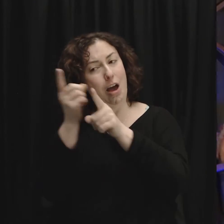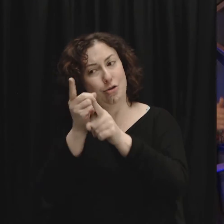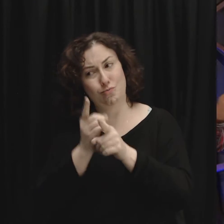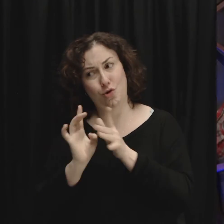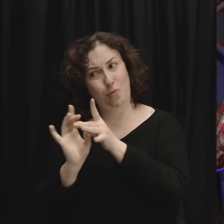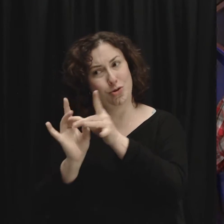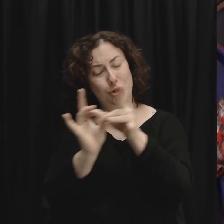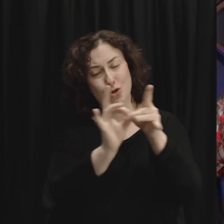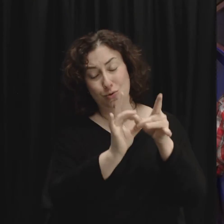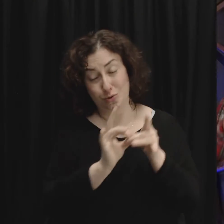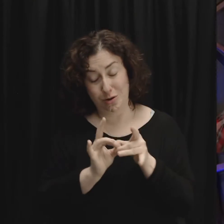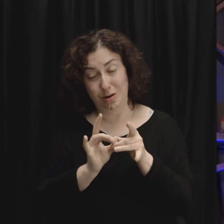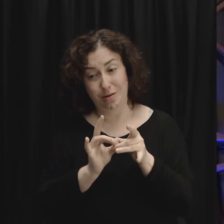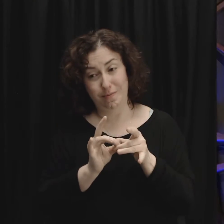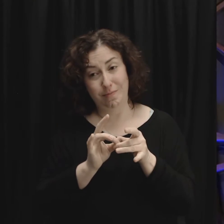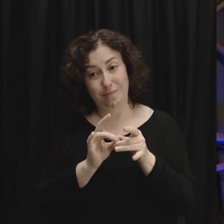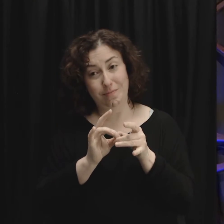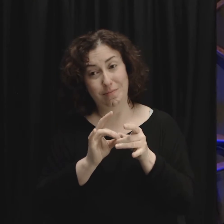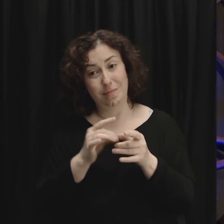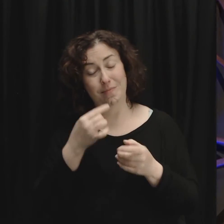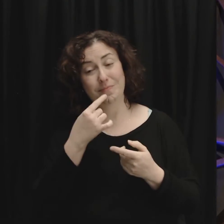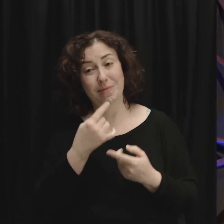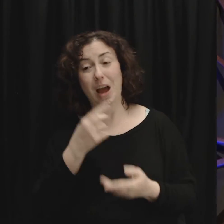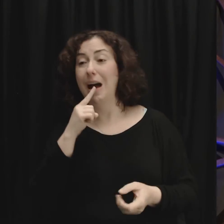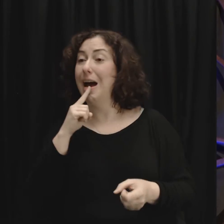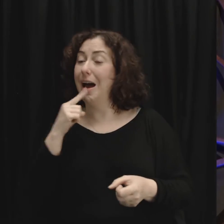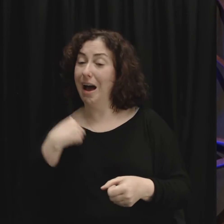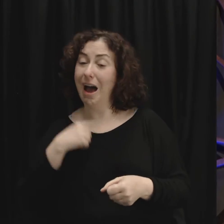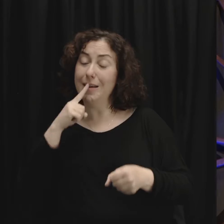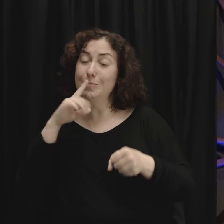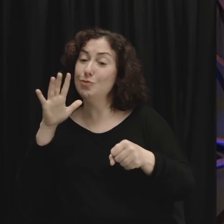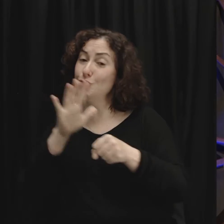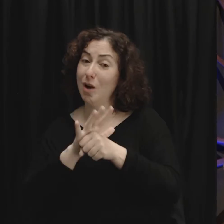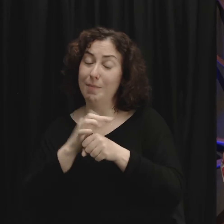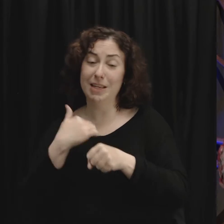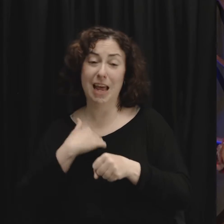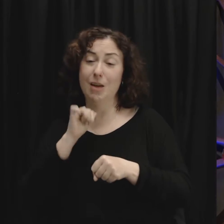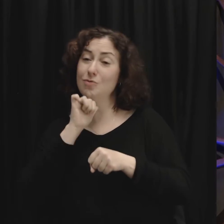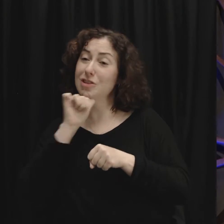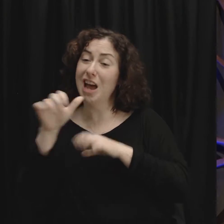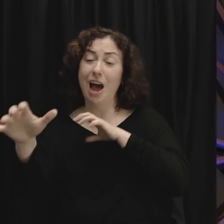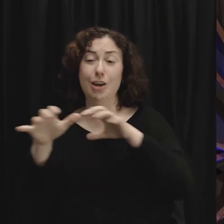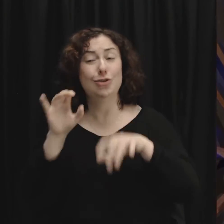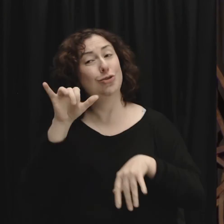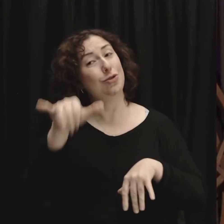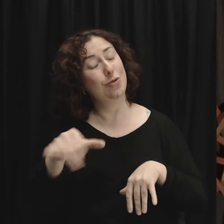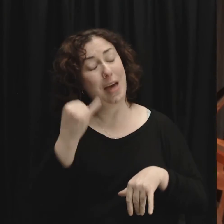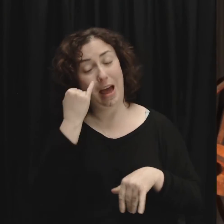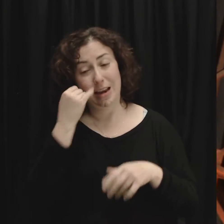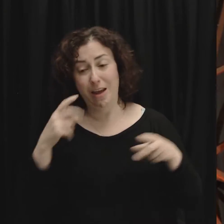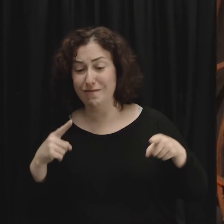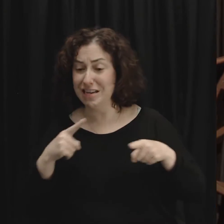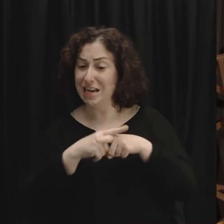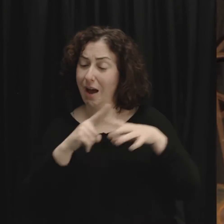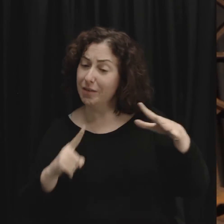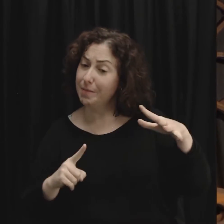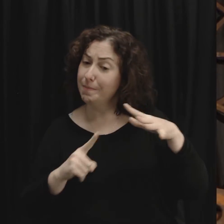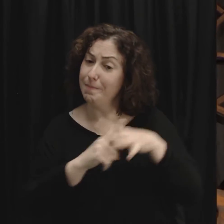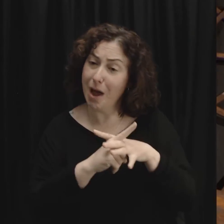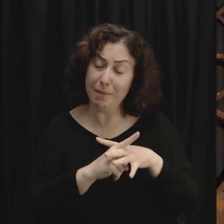you have my word I will not treat you that way if there's conflict if there's a problem you have my word I